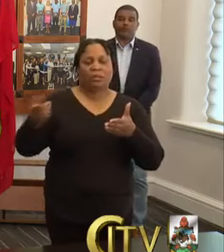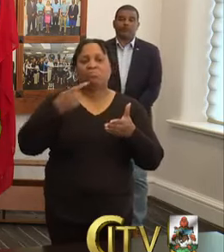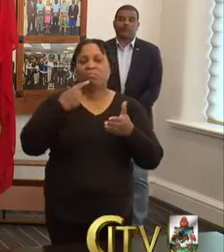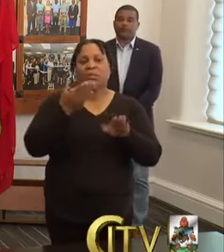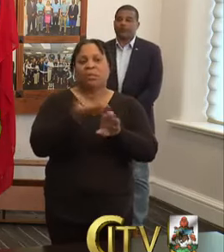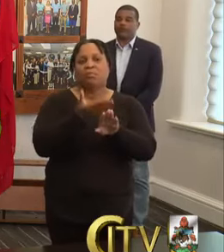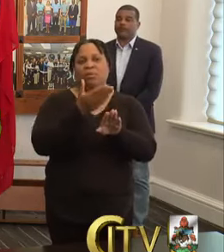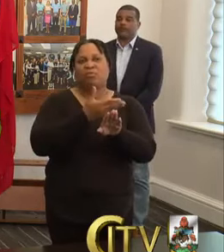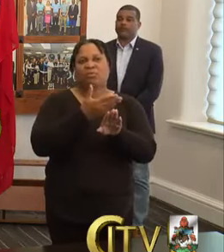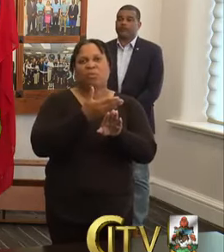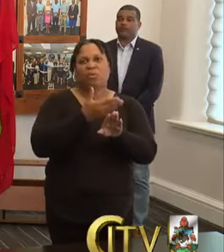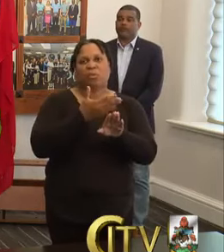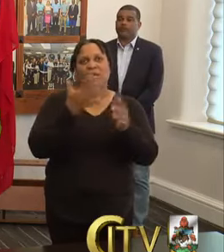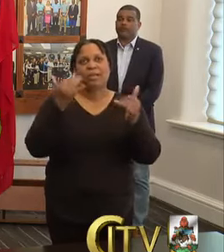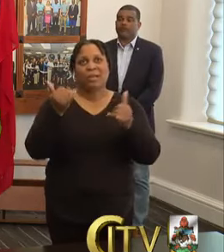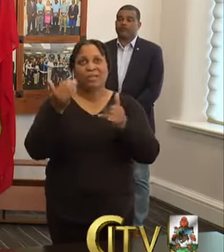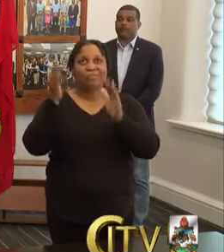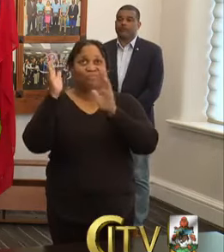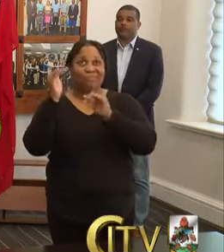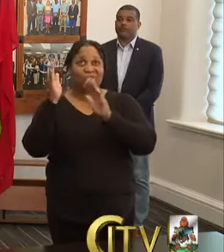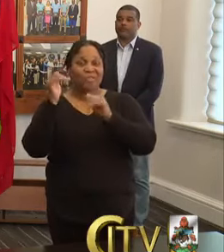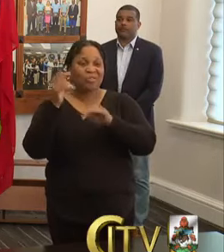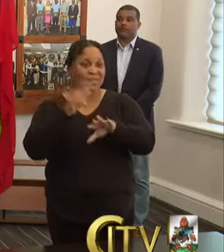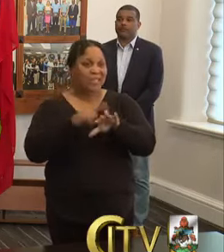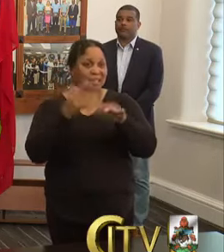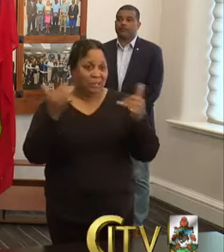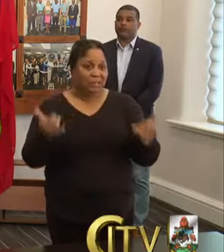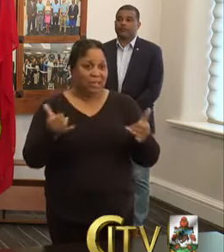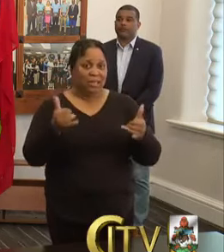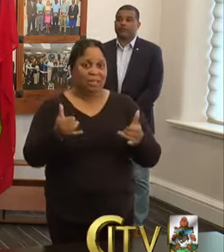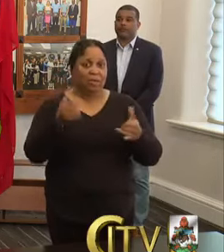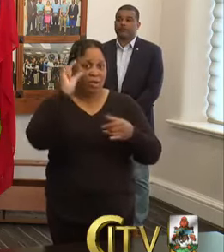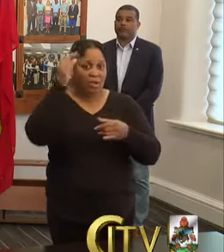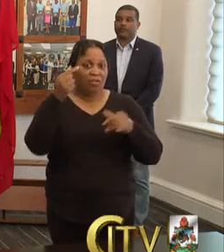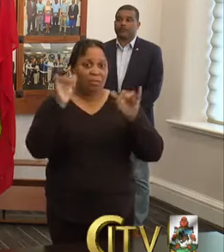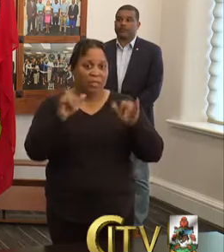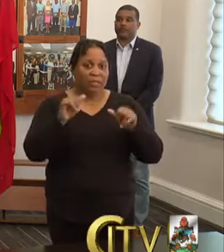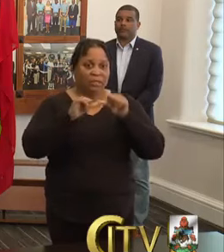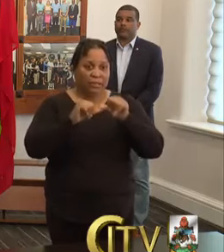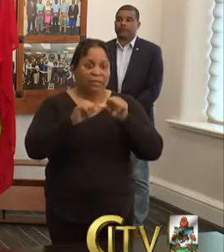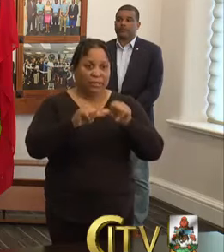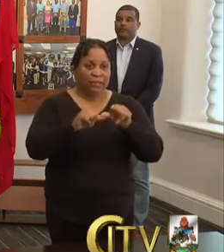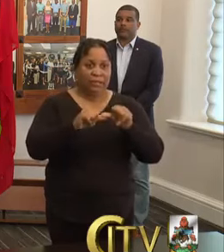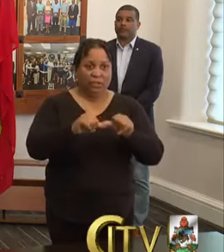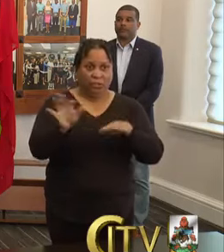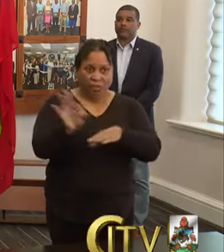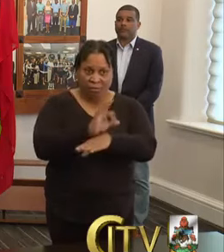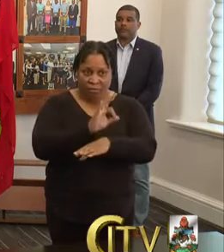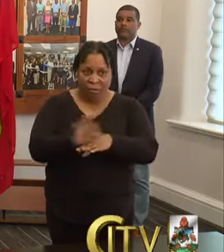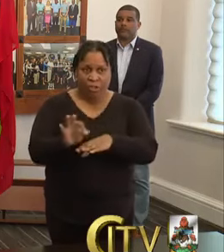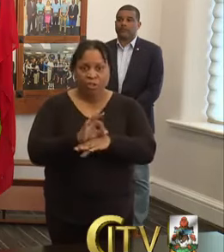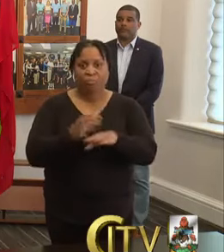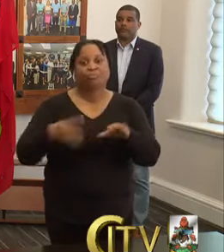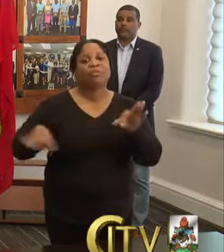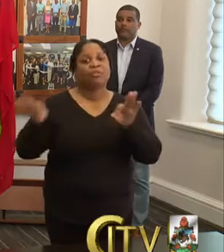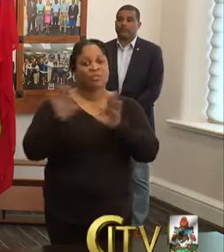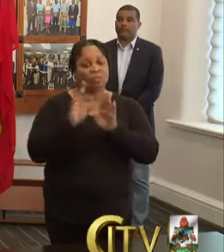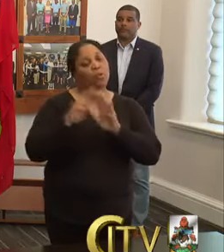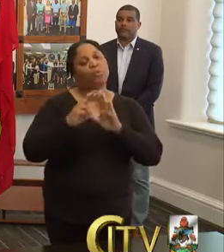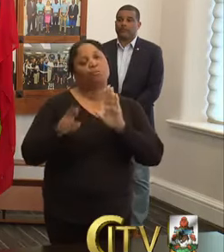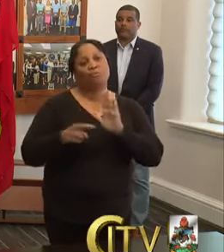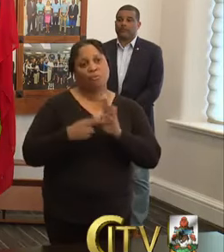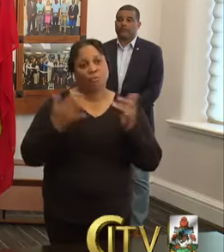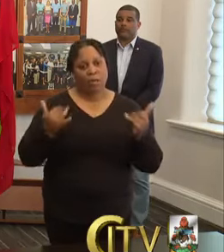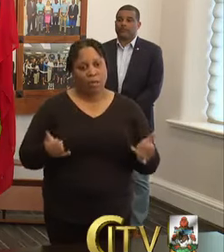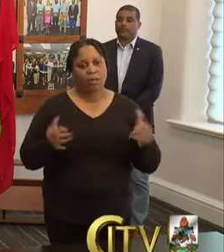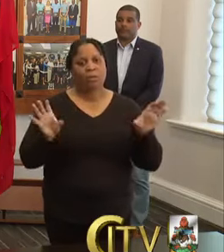at a point in time when the government and the country needs to continue to function, our public officers have a very important role, uh, to play. And